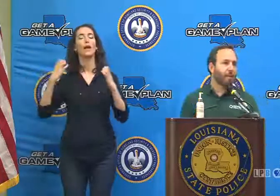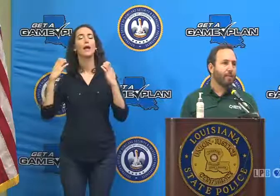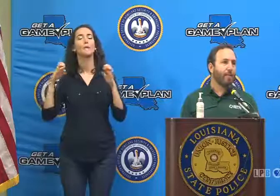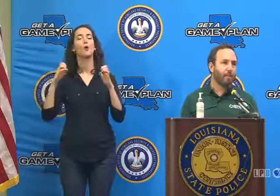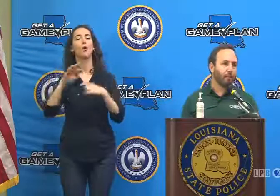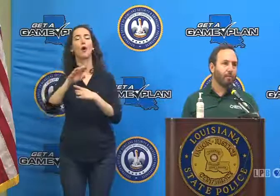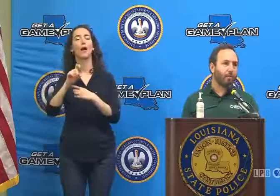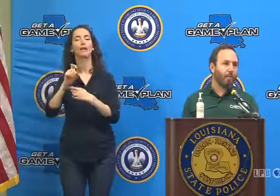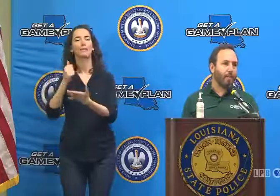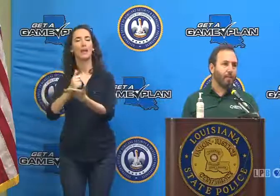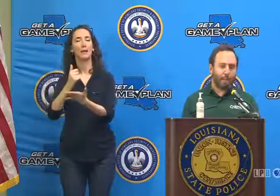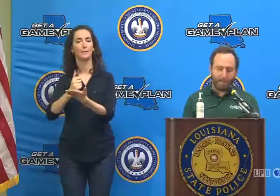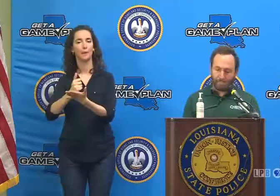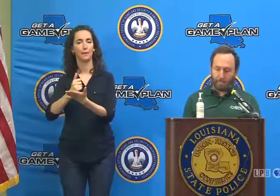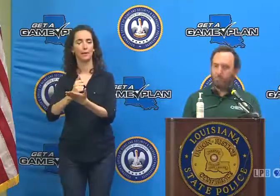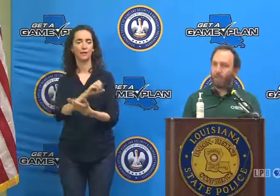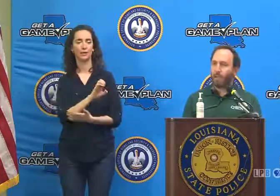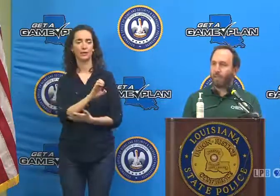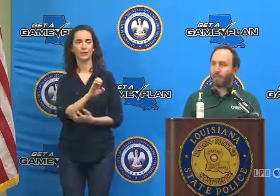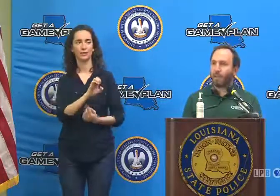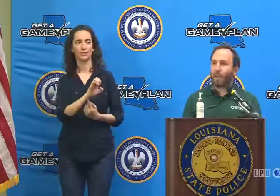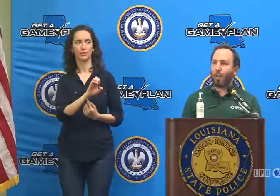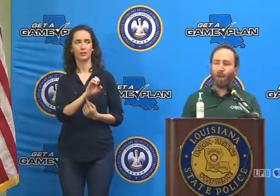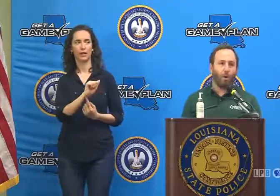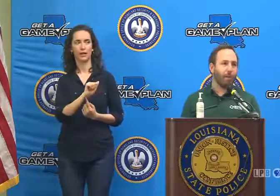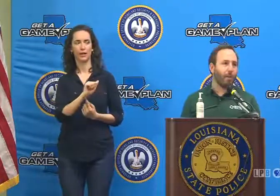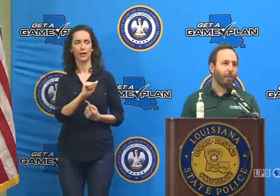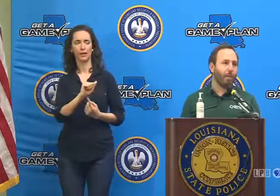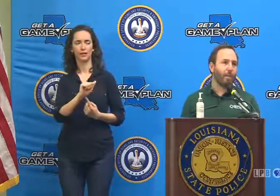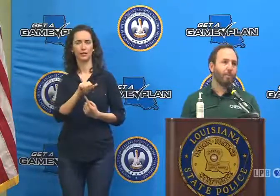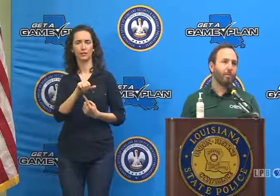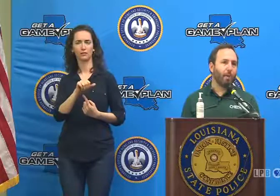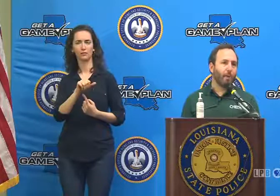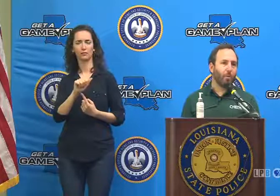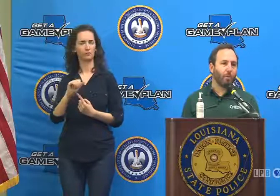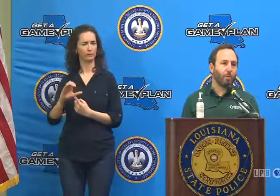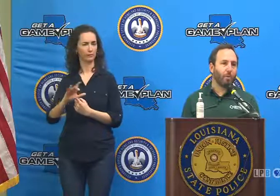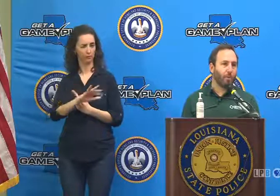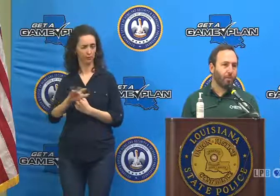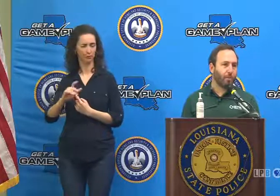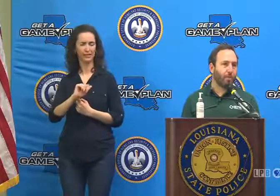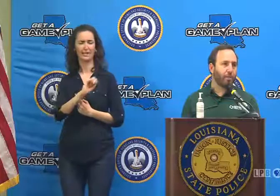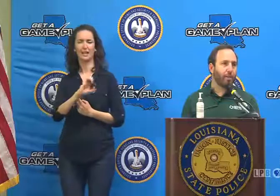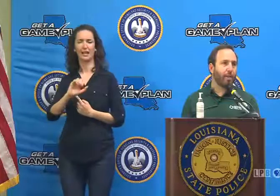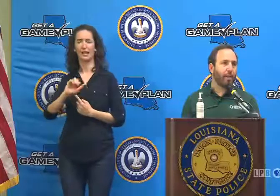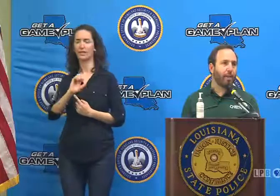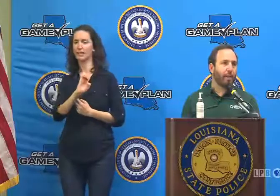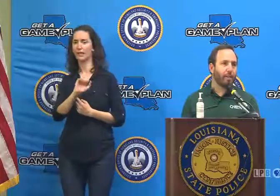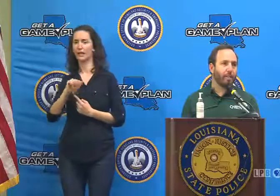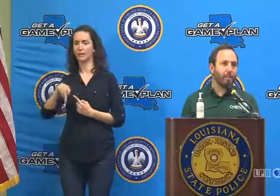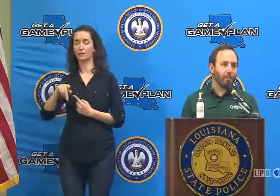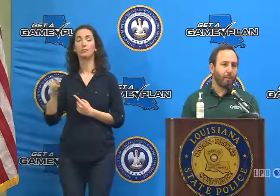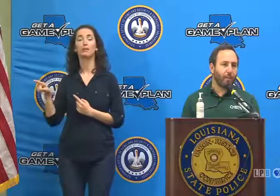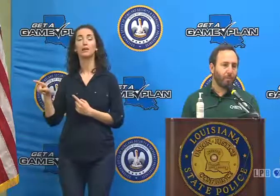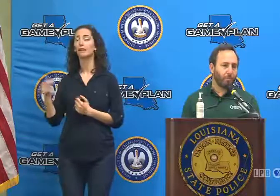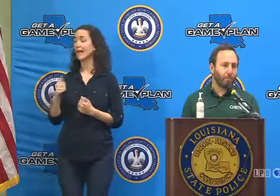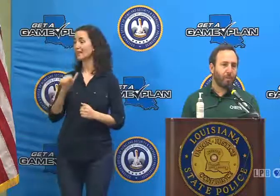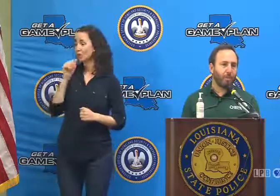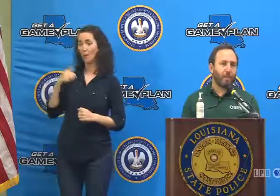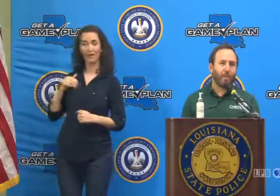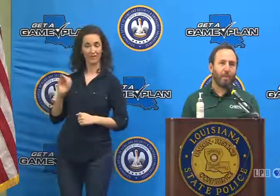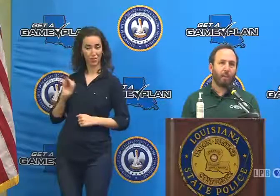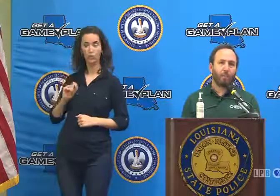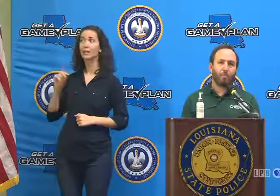Assistance Program, EPAP. This is now open and available to anyone who is uninsured and needs to refill